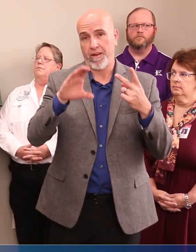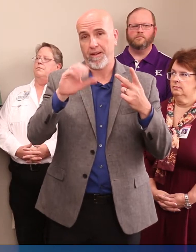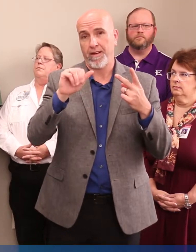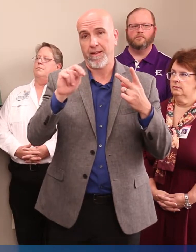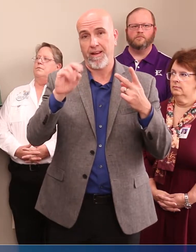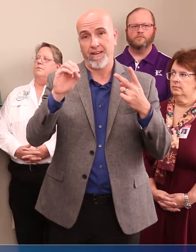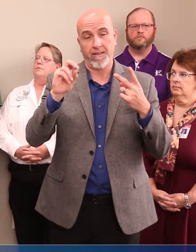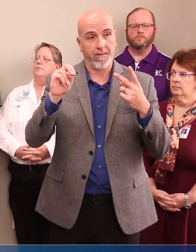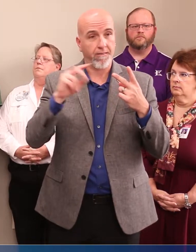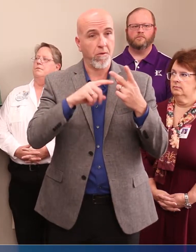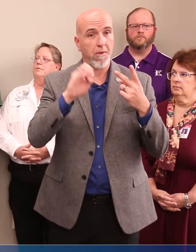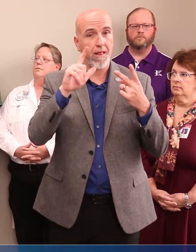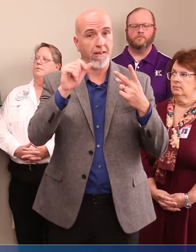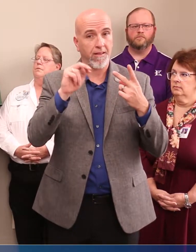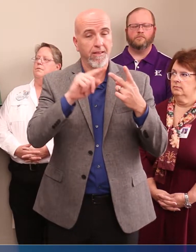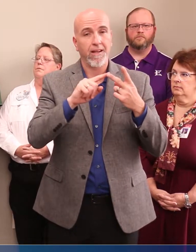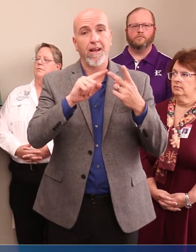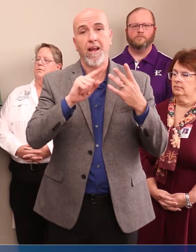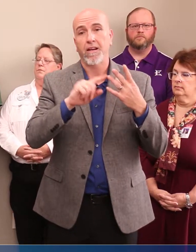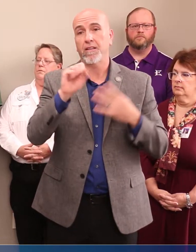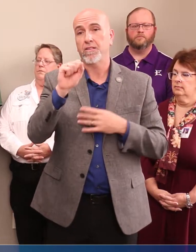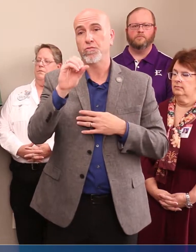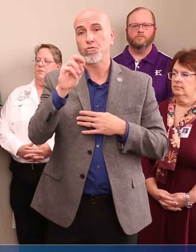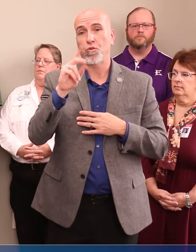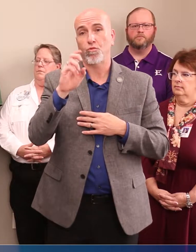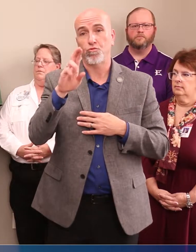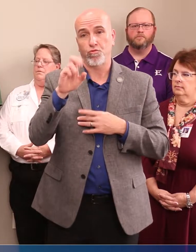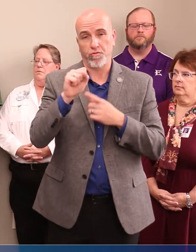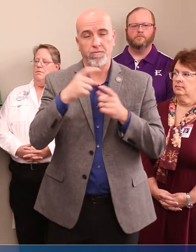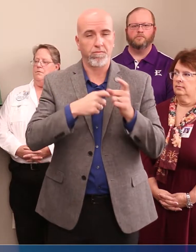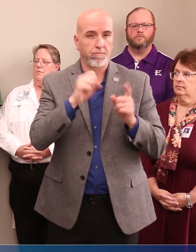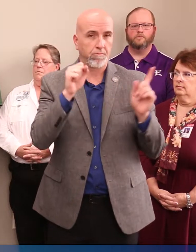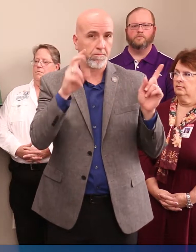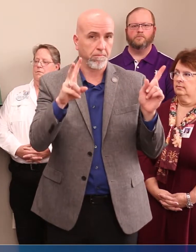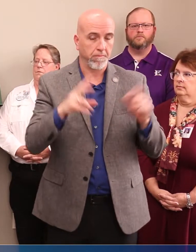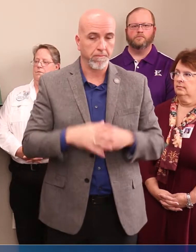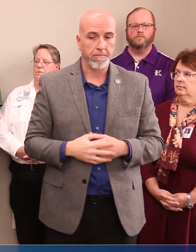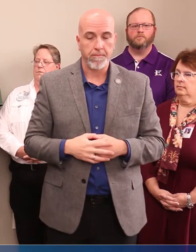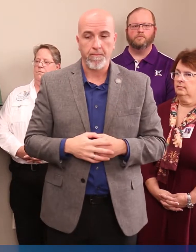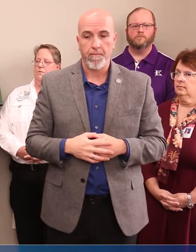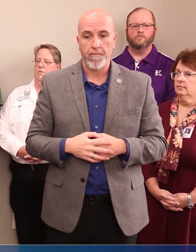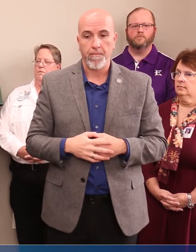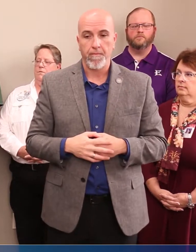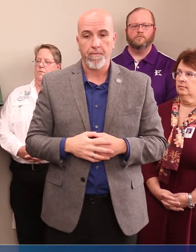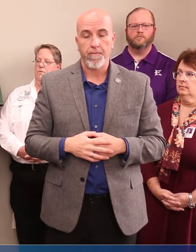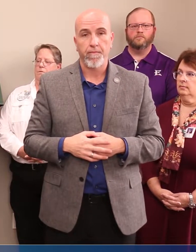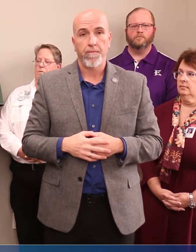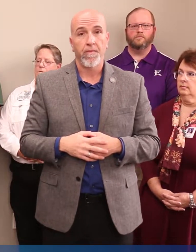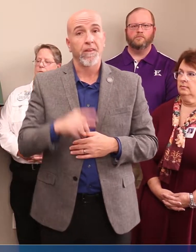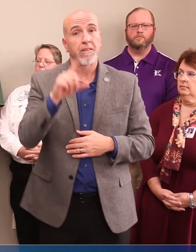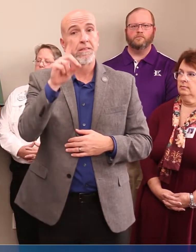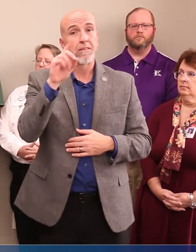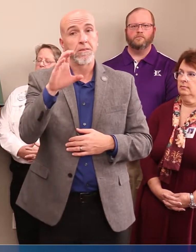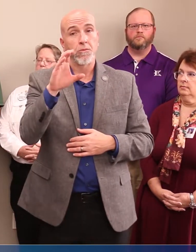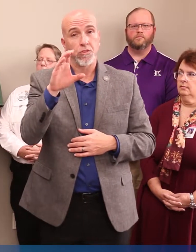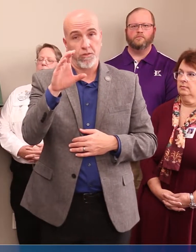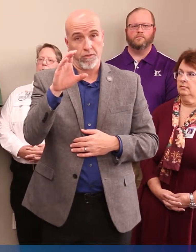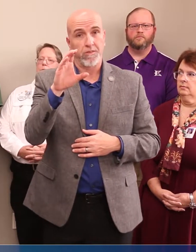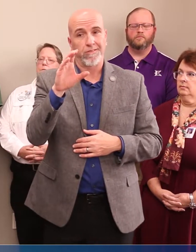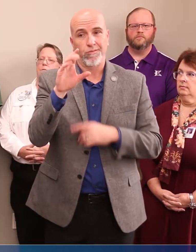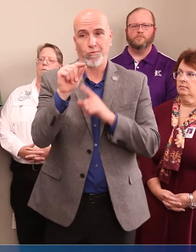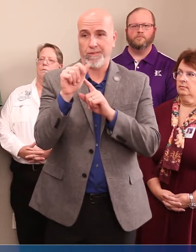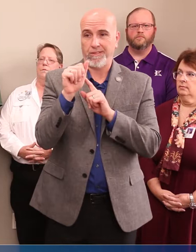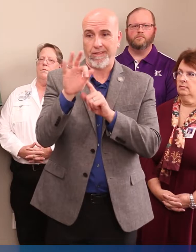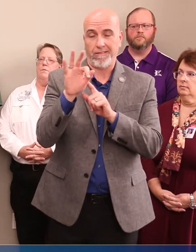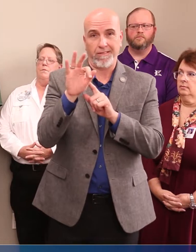and Mayor Saunders from Smithfield. Whereas in December 2019, a novel